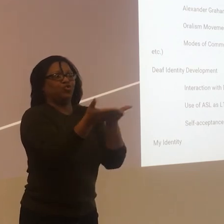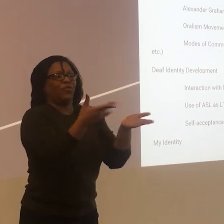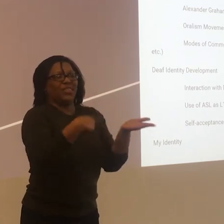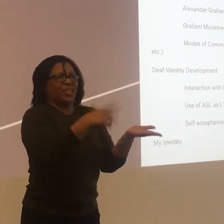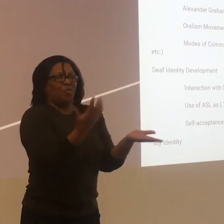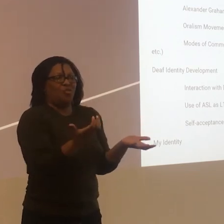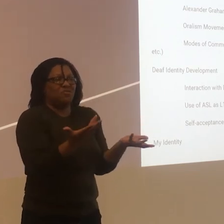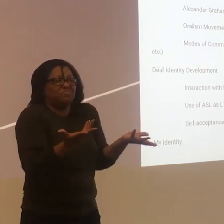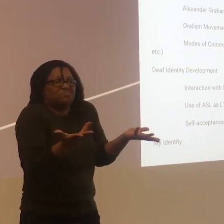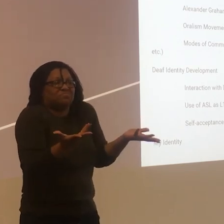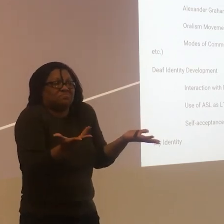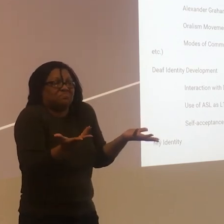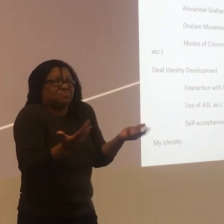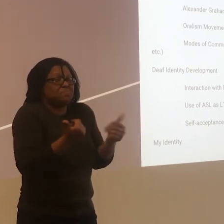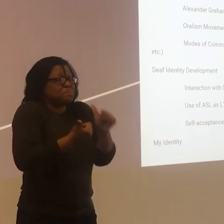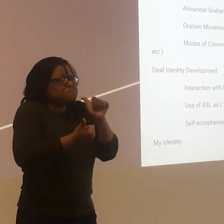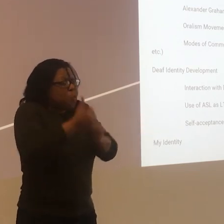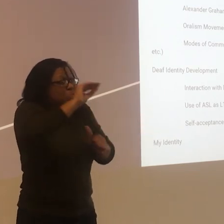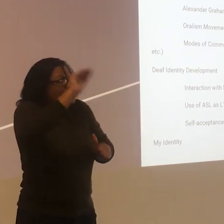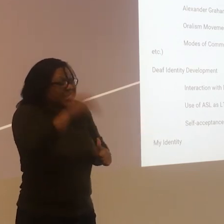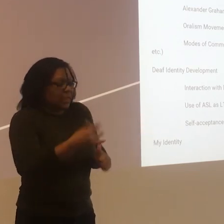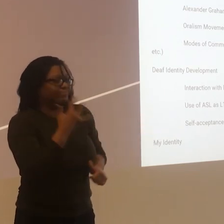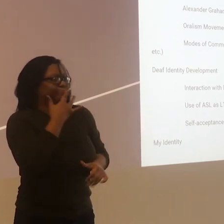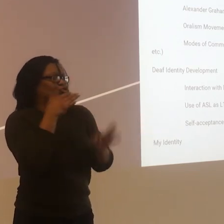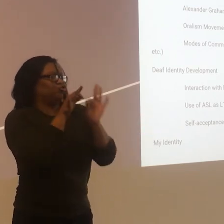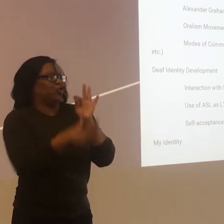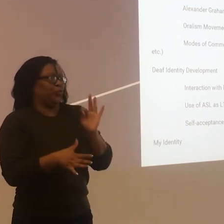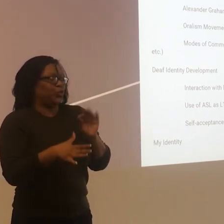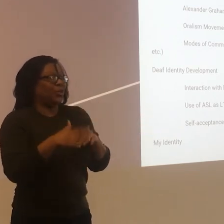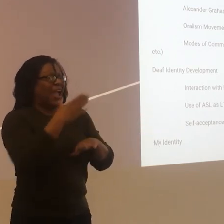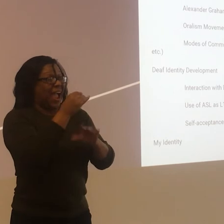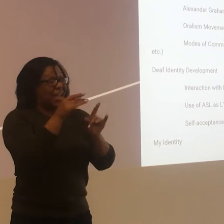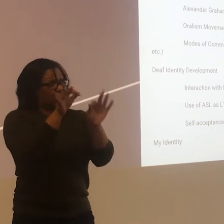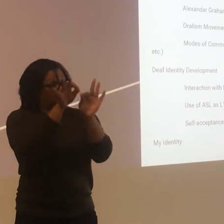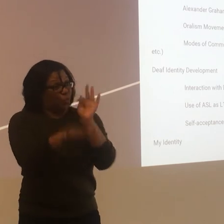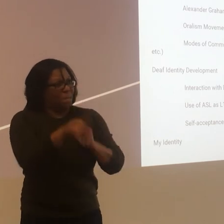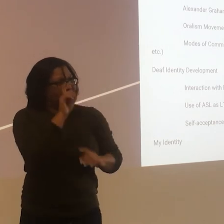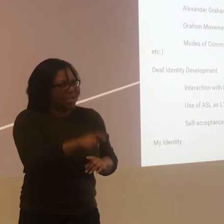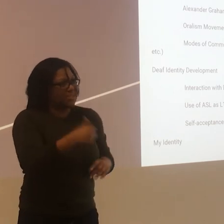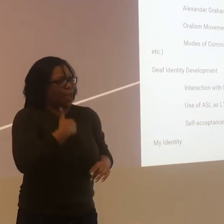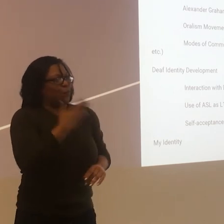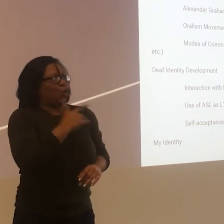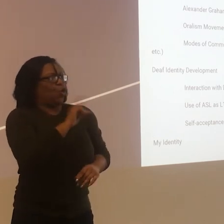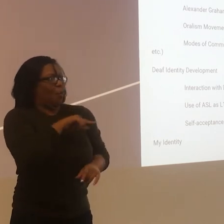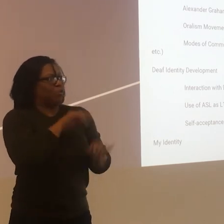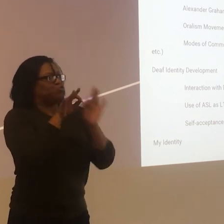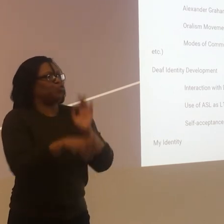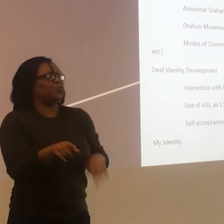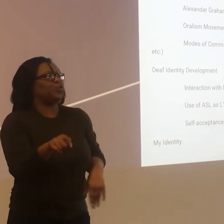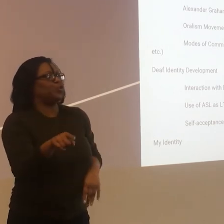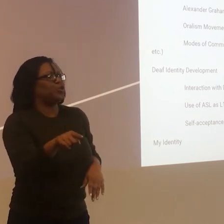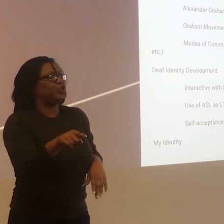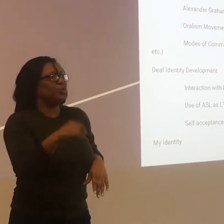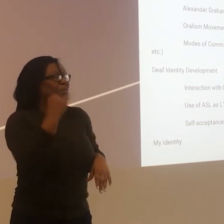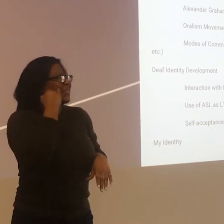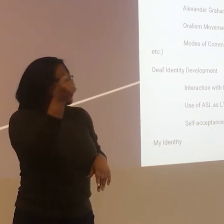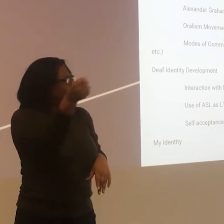of what you're going to do if a deaf person comes or if you already have a time that you know you're going to